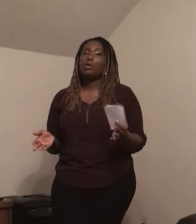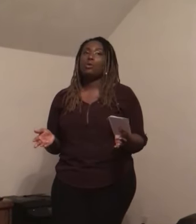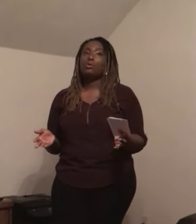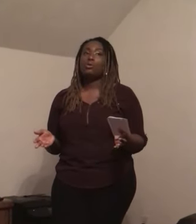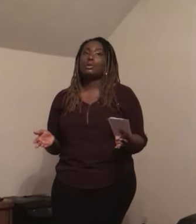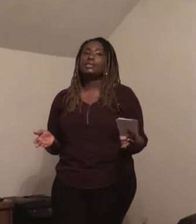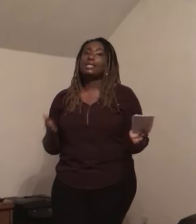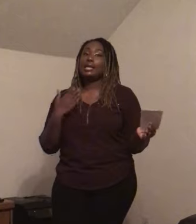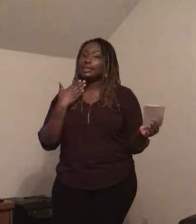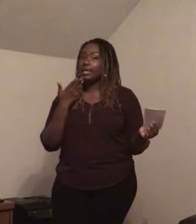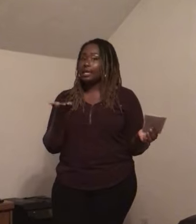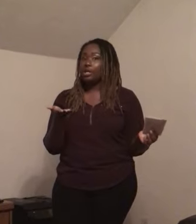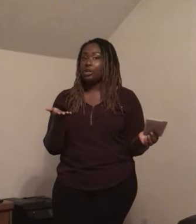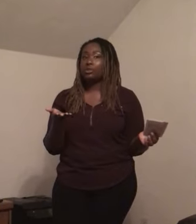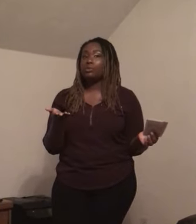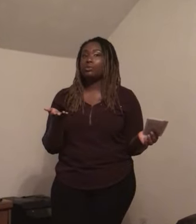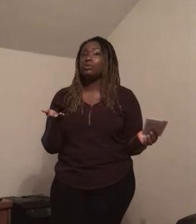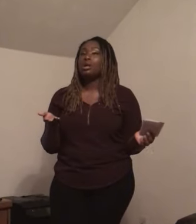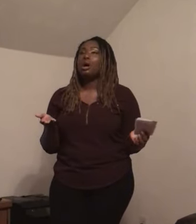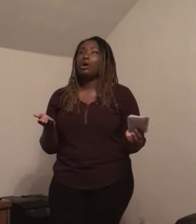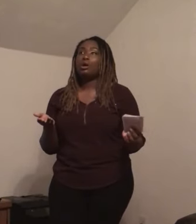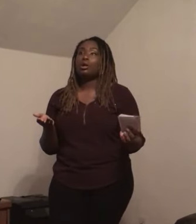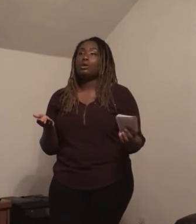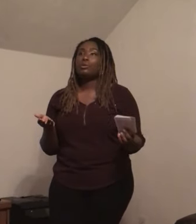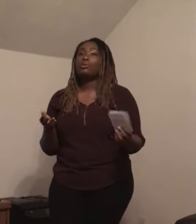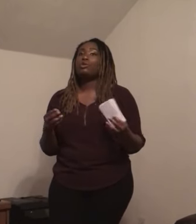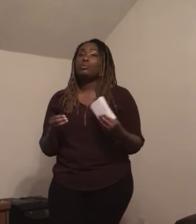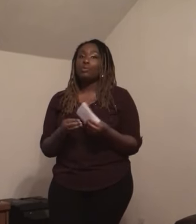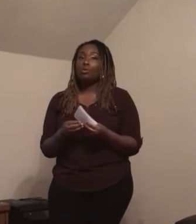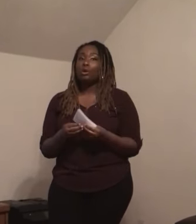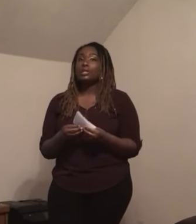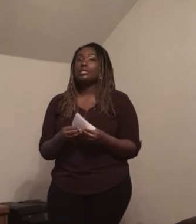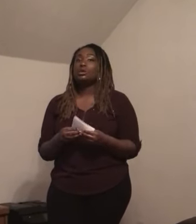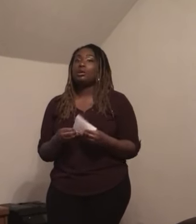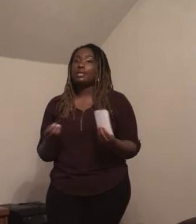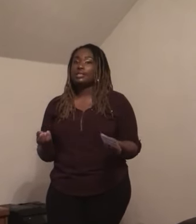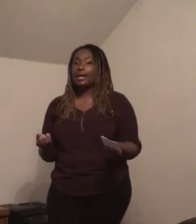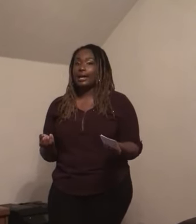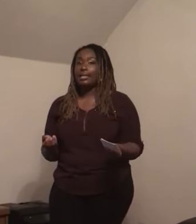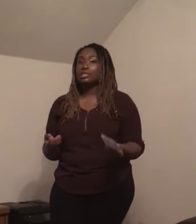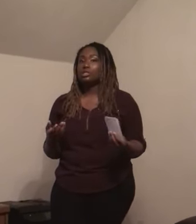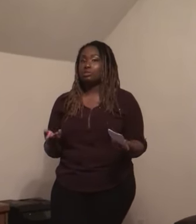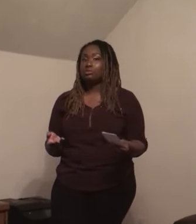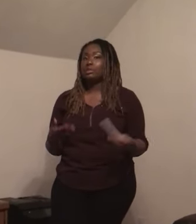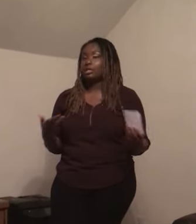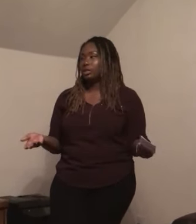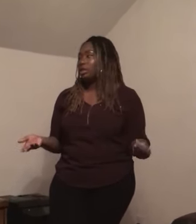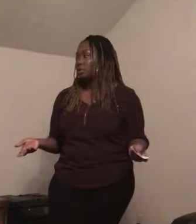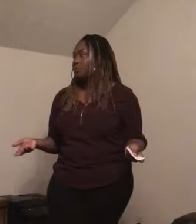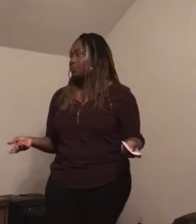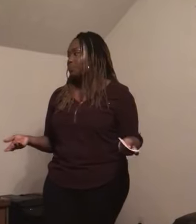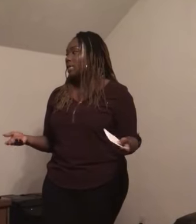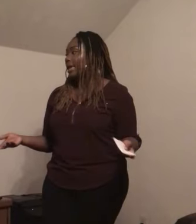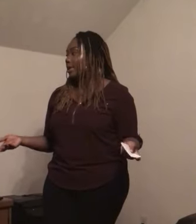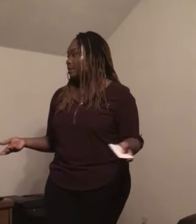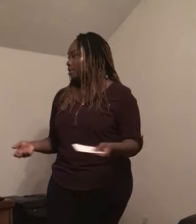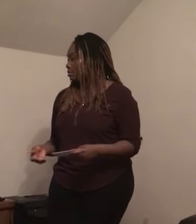or saying thank you, or more, these are all signs used in ASL.